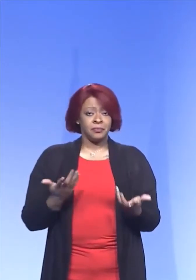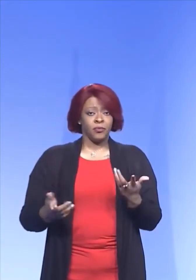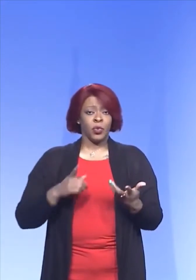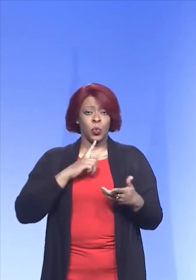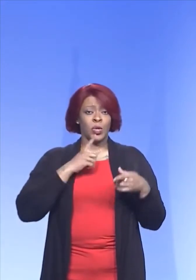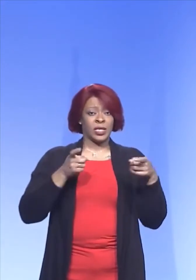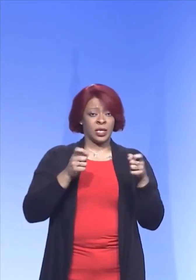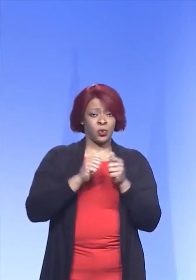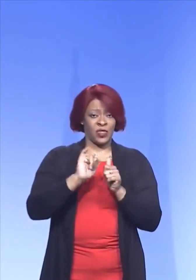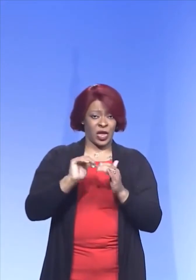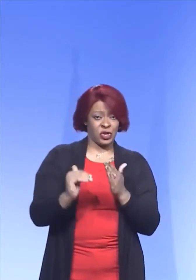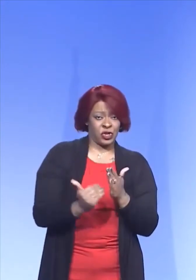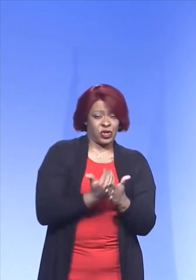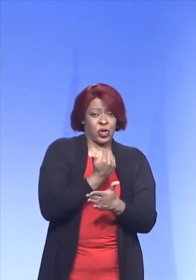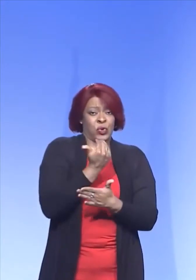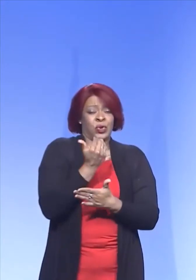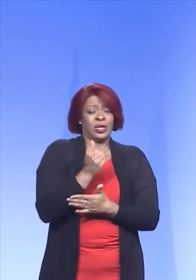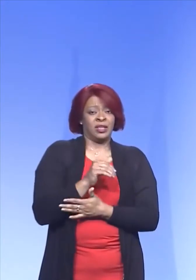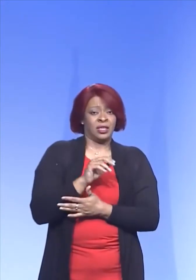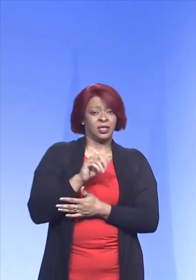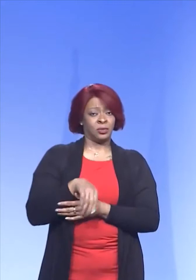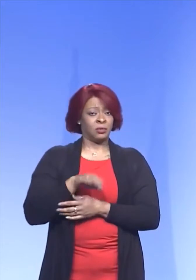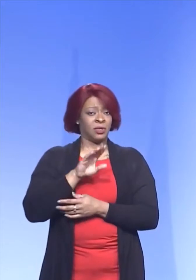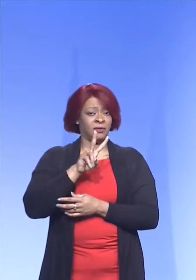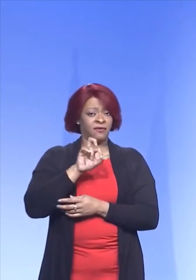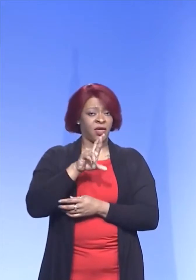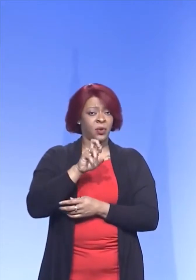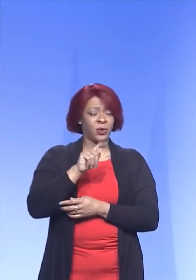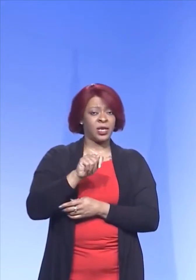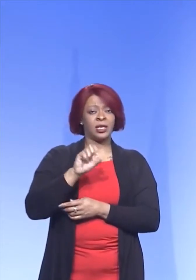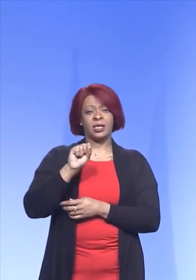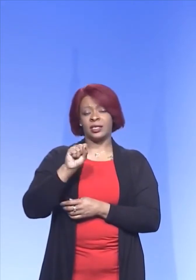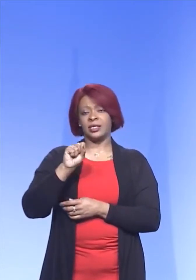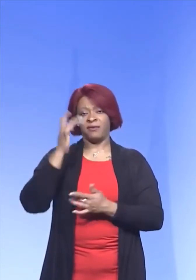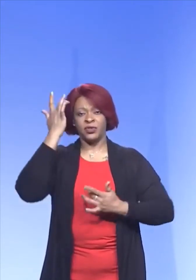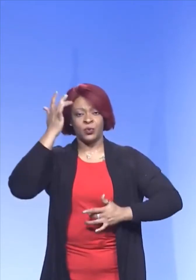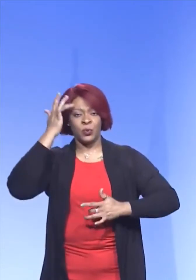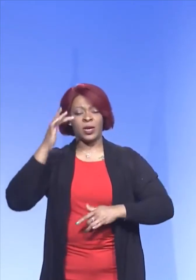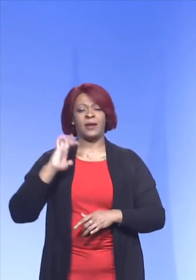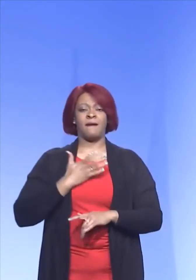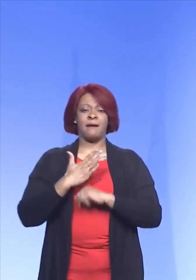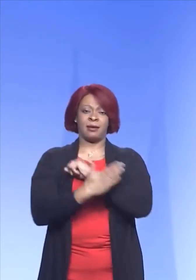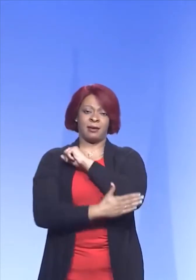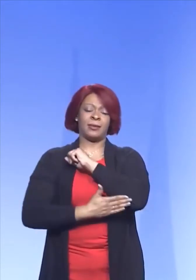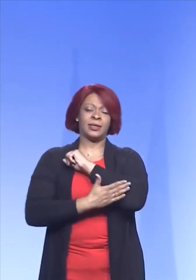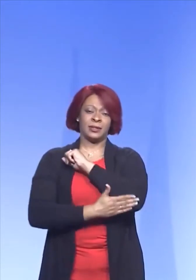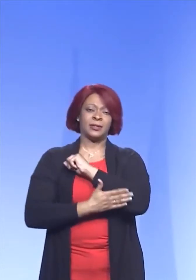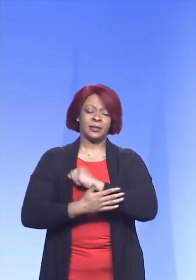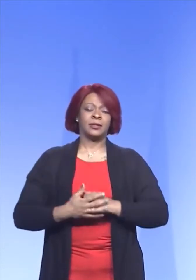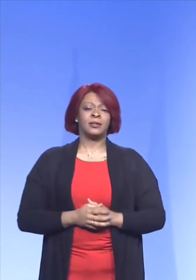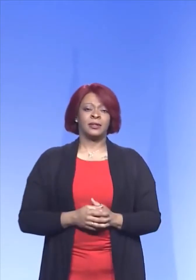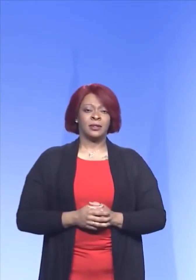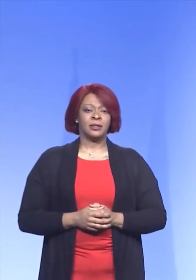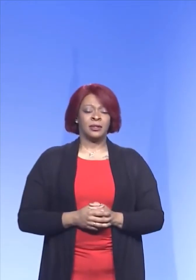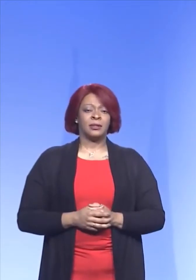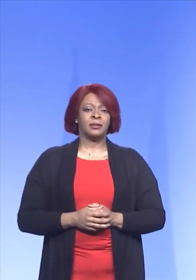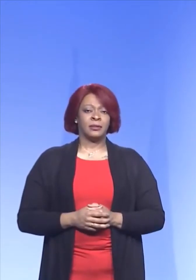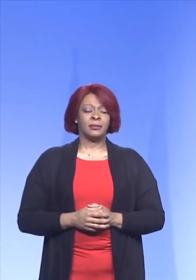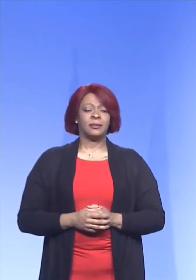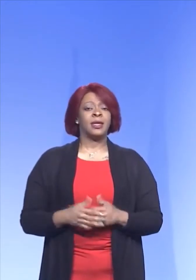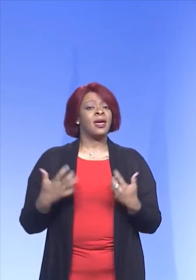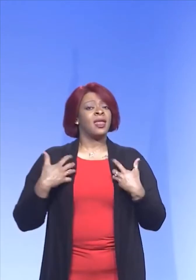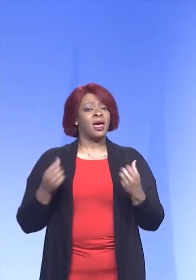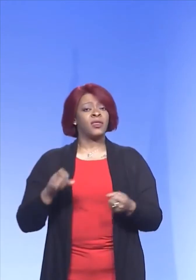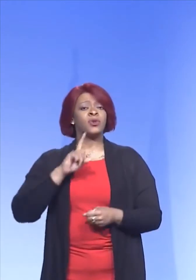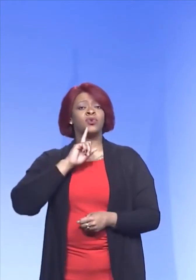with a variant strain here in our county. So the health